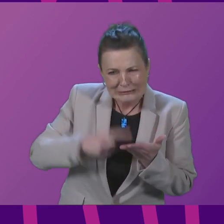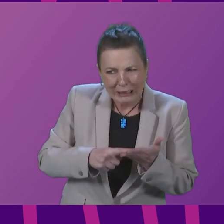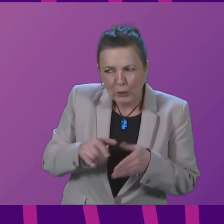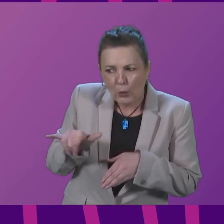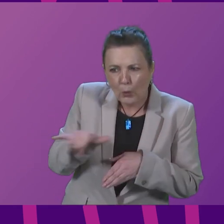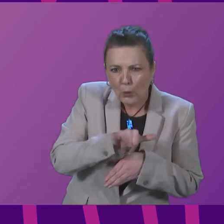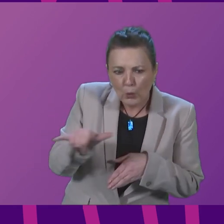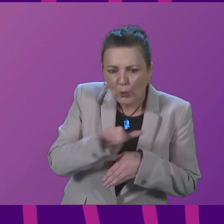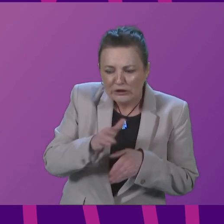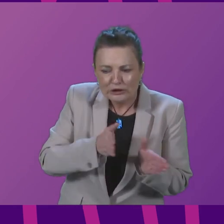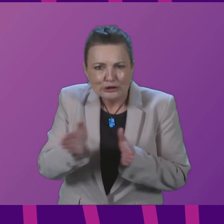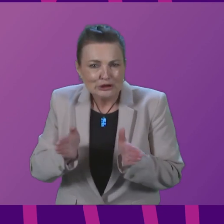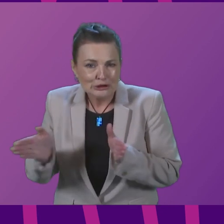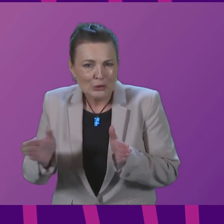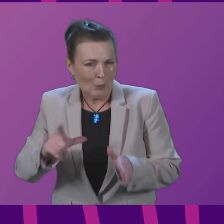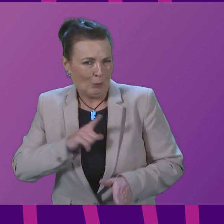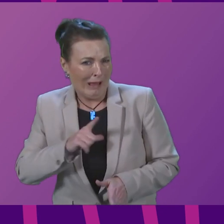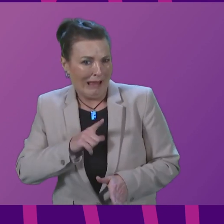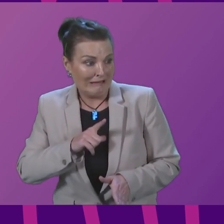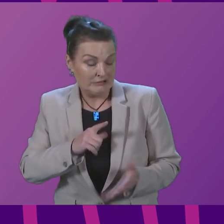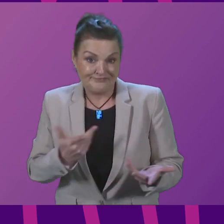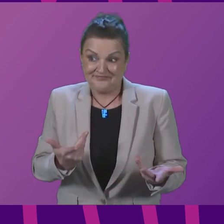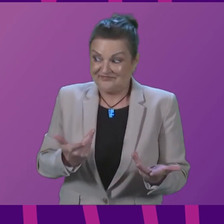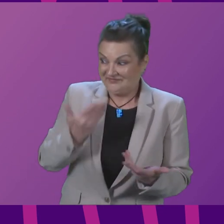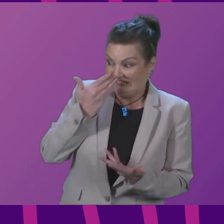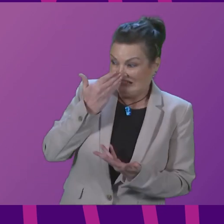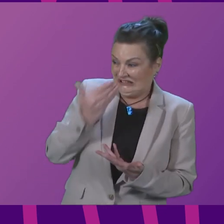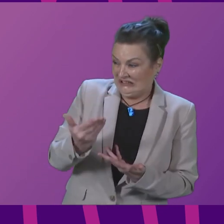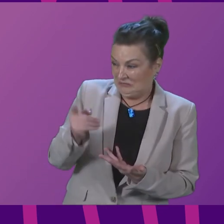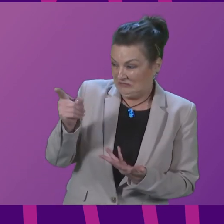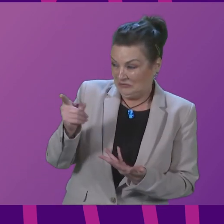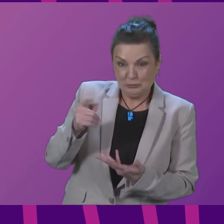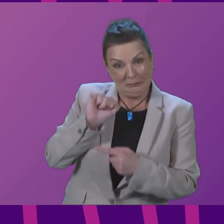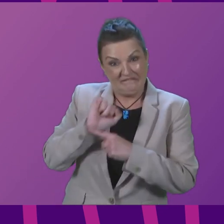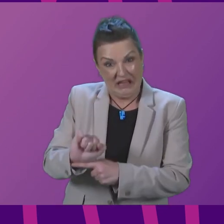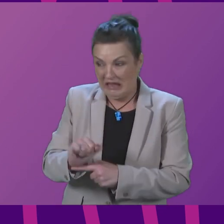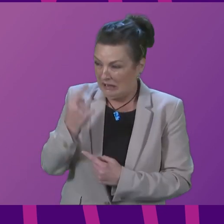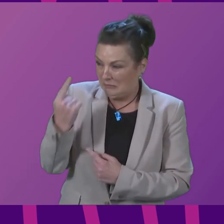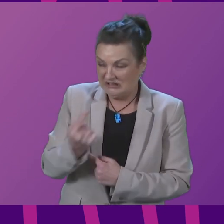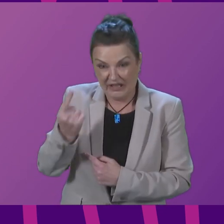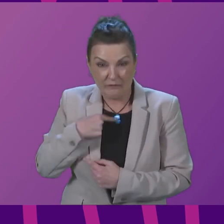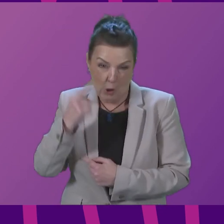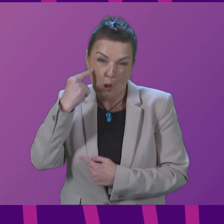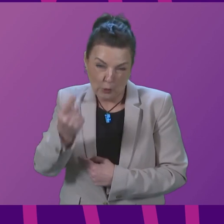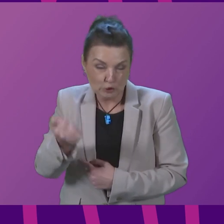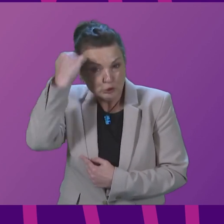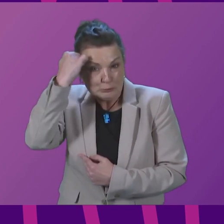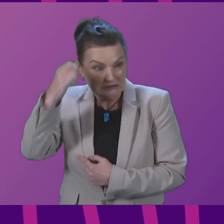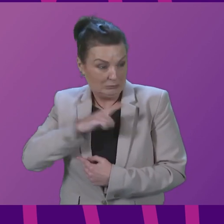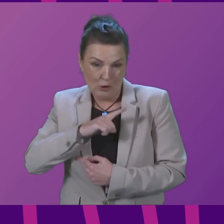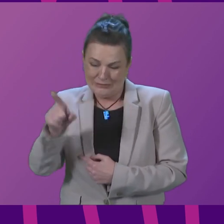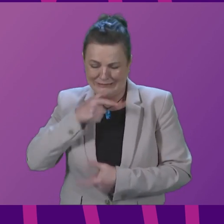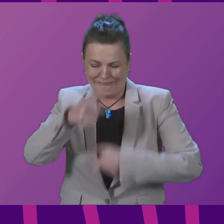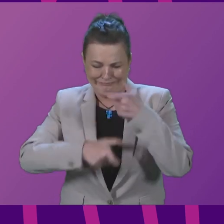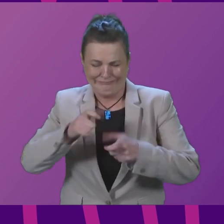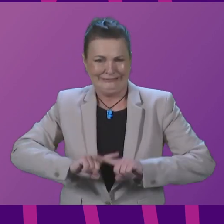and avoid rendering himself ridiculous by having contradictory and inconsistent positions.